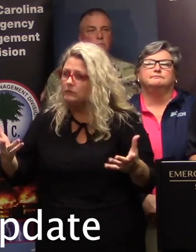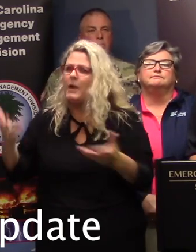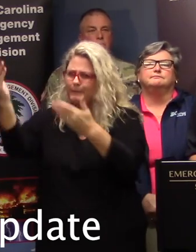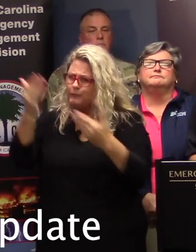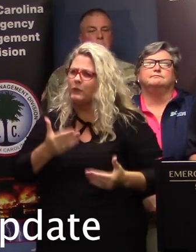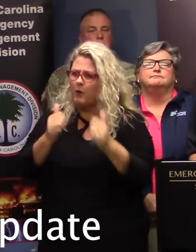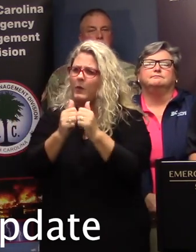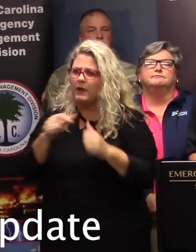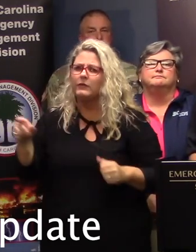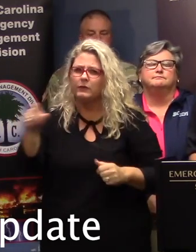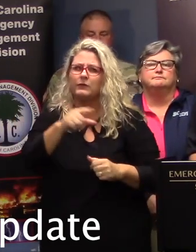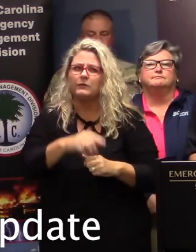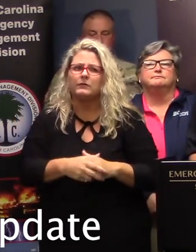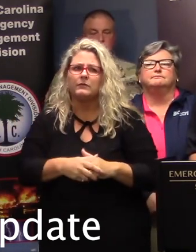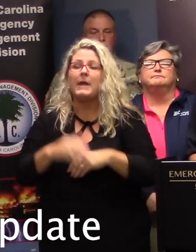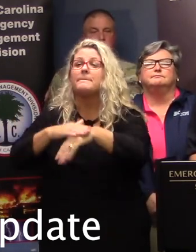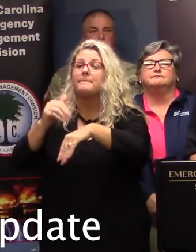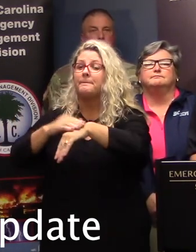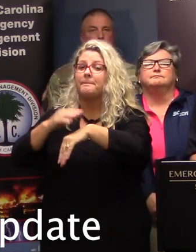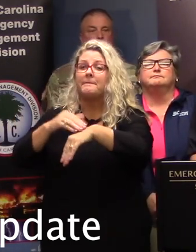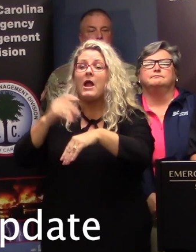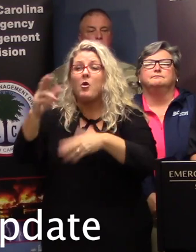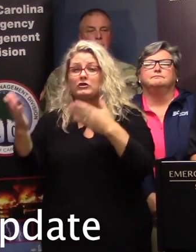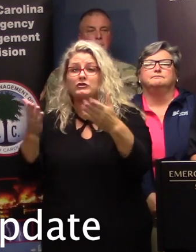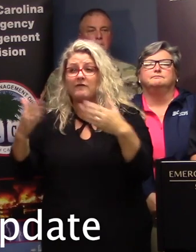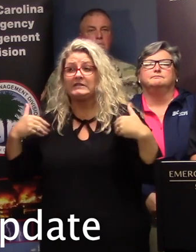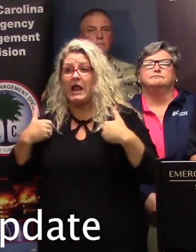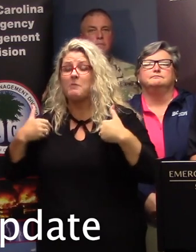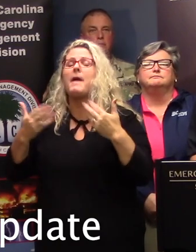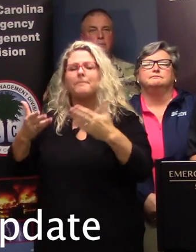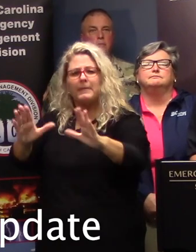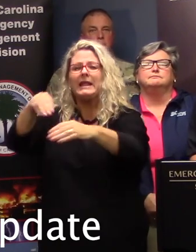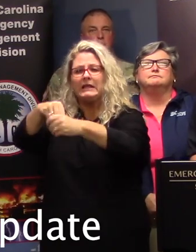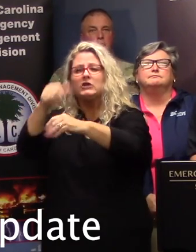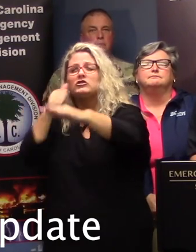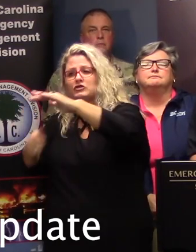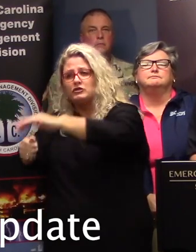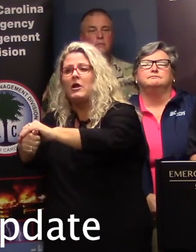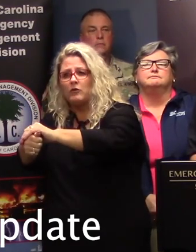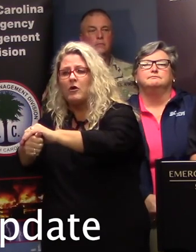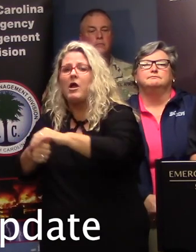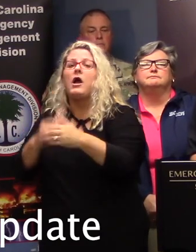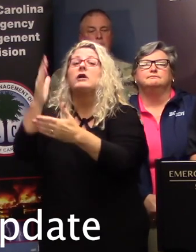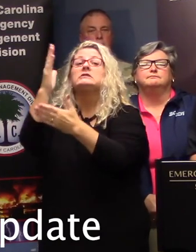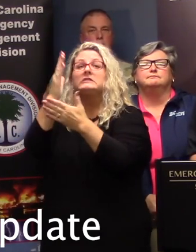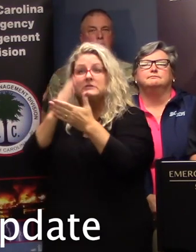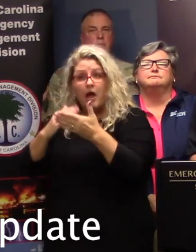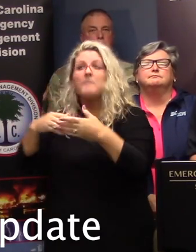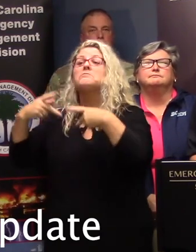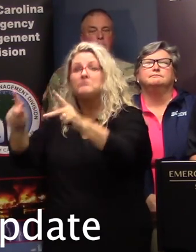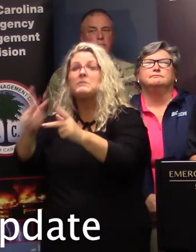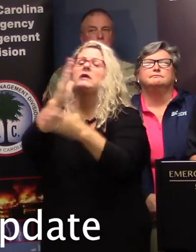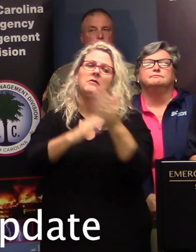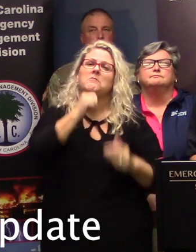bring those as well. Pets, service animals are allowed in the shelters, but there are some shelters that do accept pets. That information will